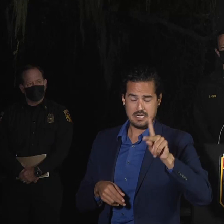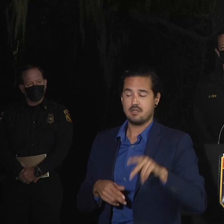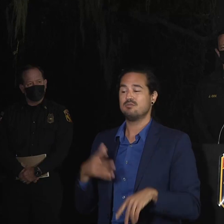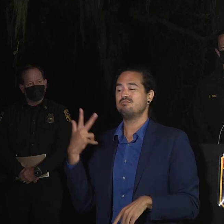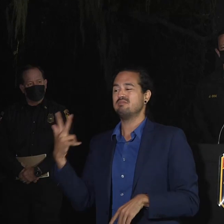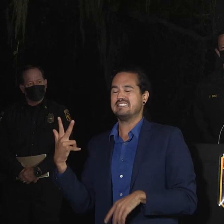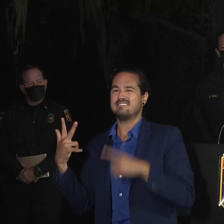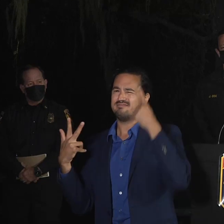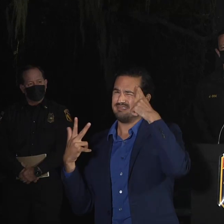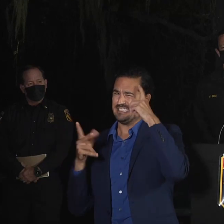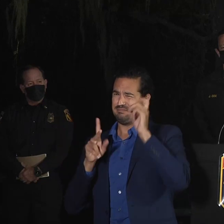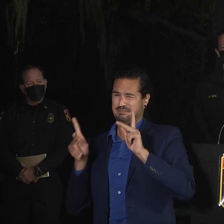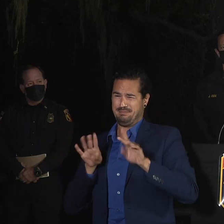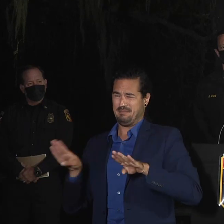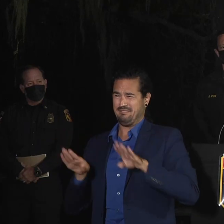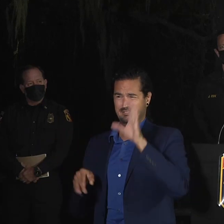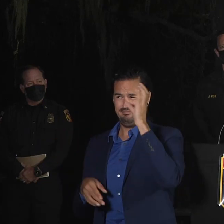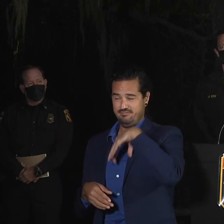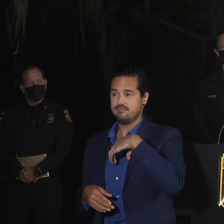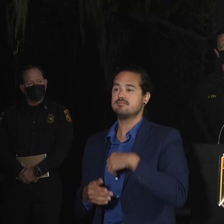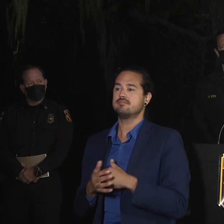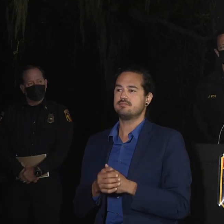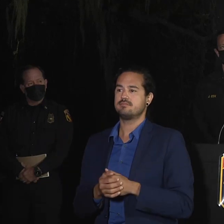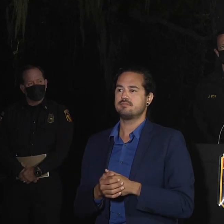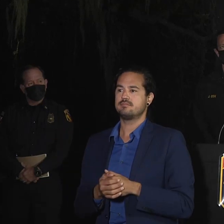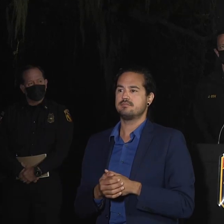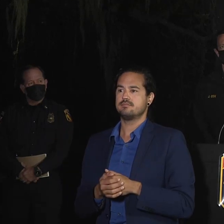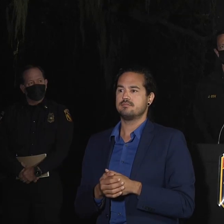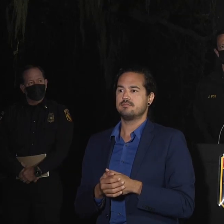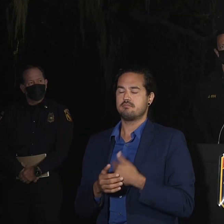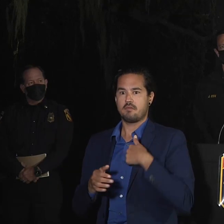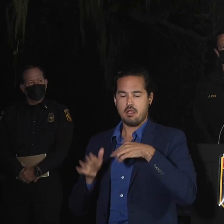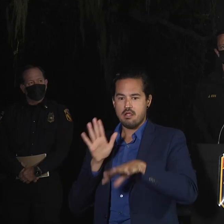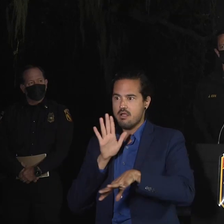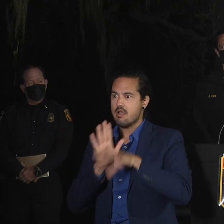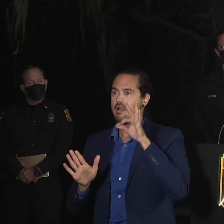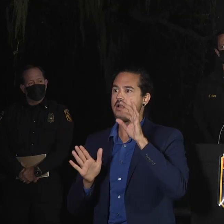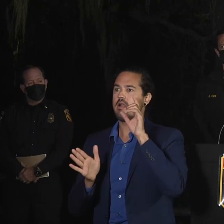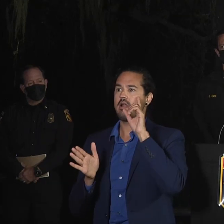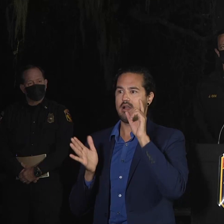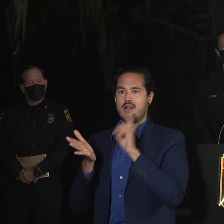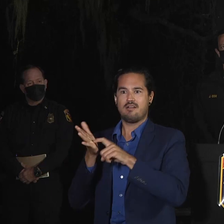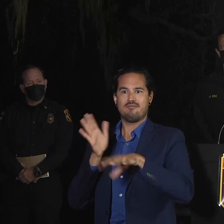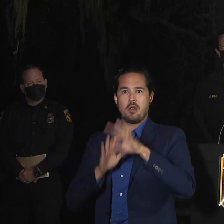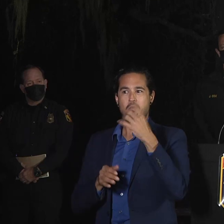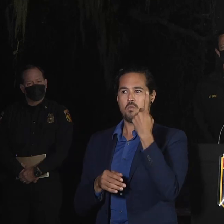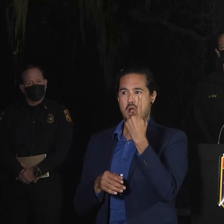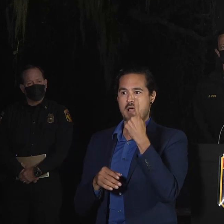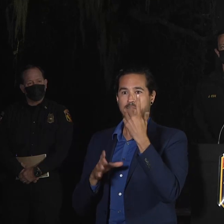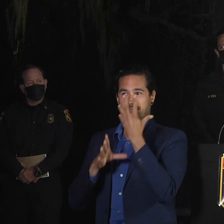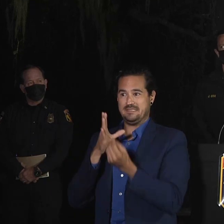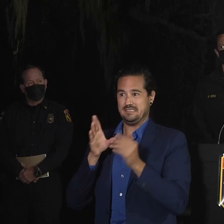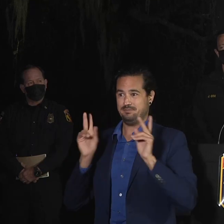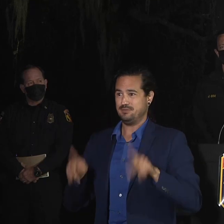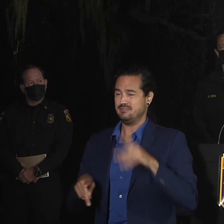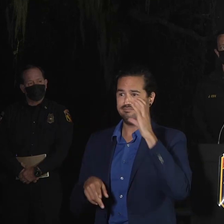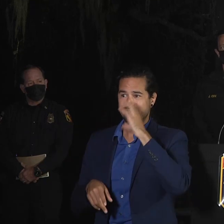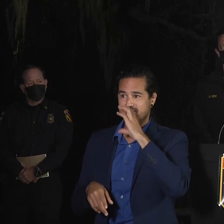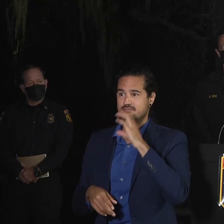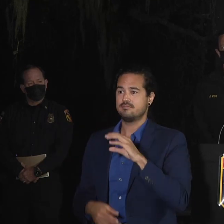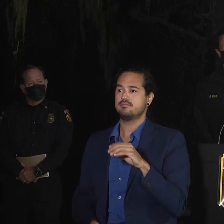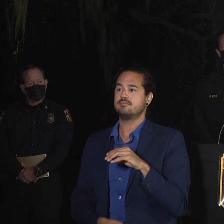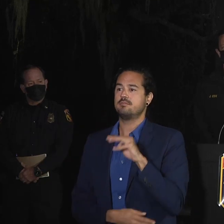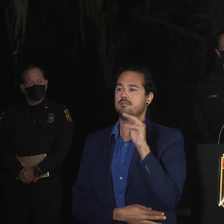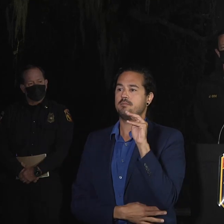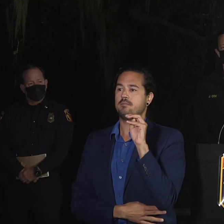this, is that we located one of the three missing people that we had still outstanding. So Mr Ranke has been located, and I